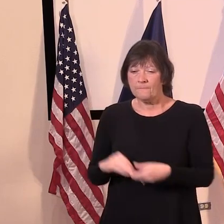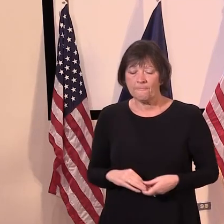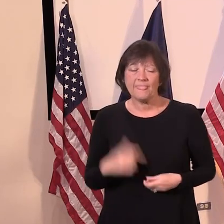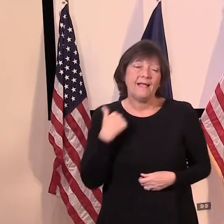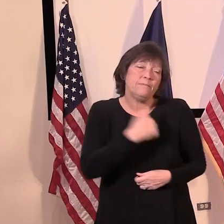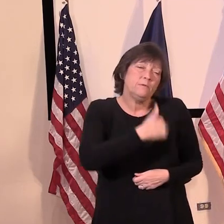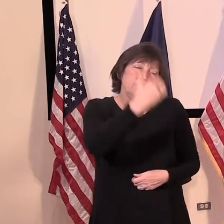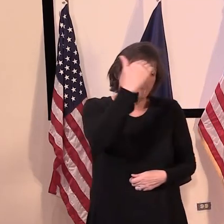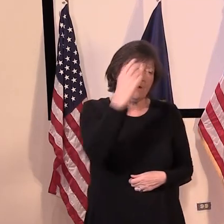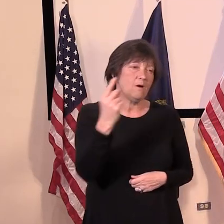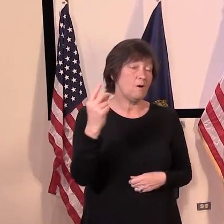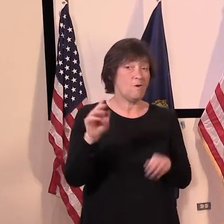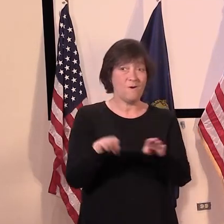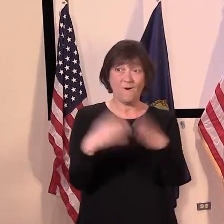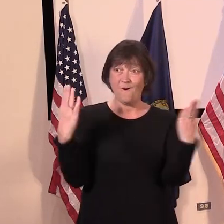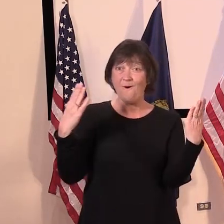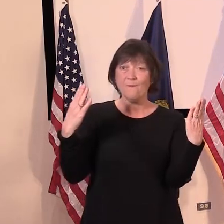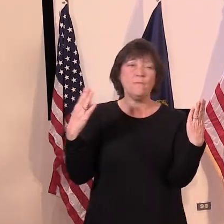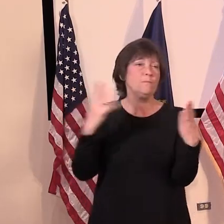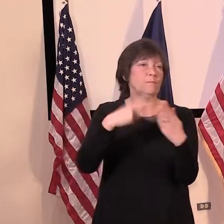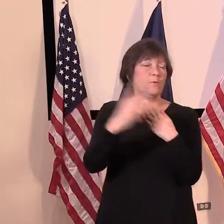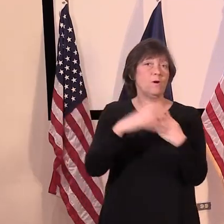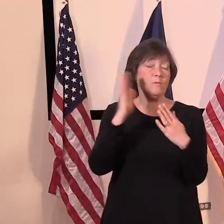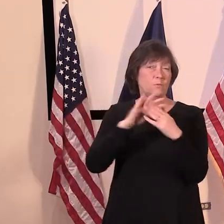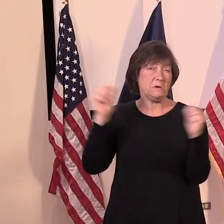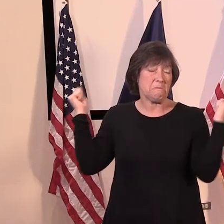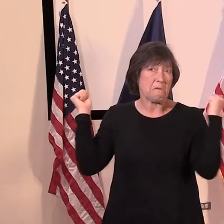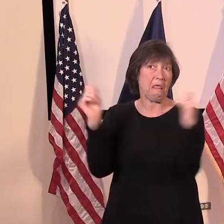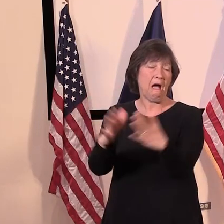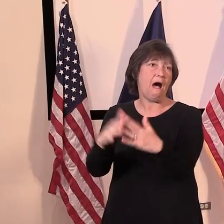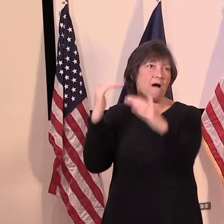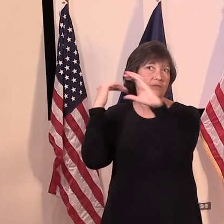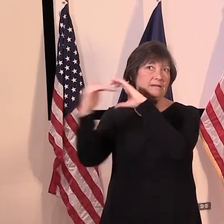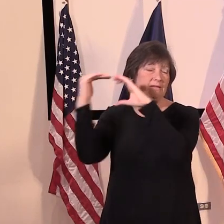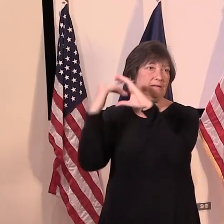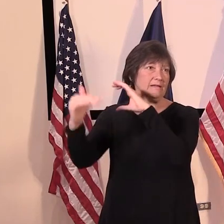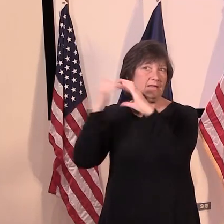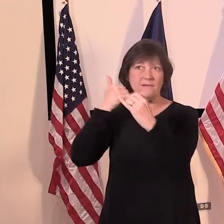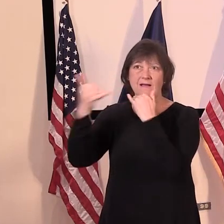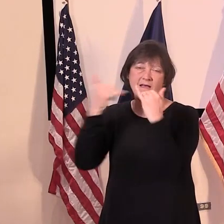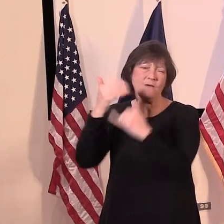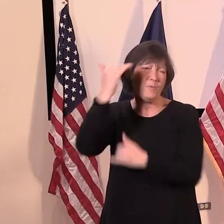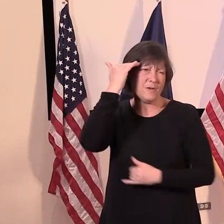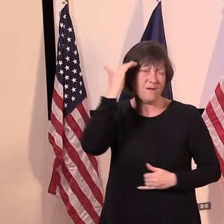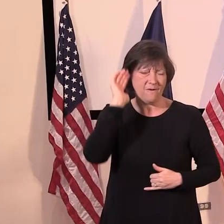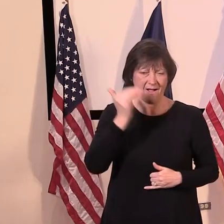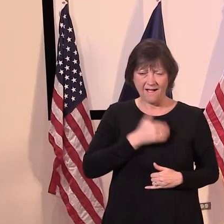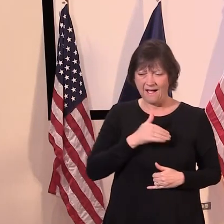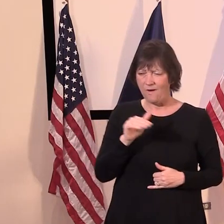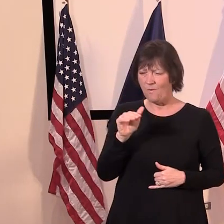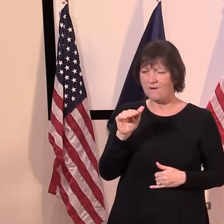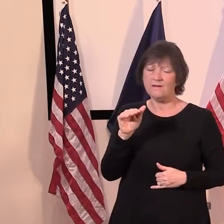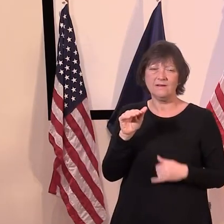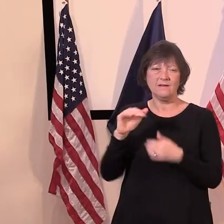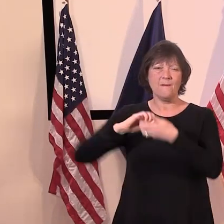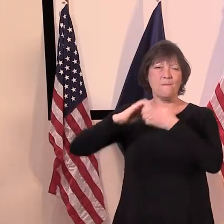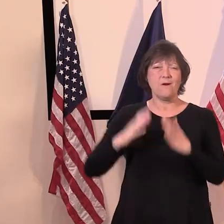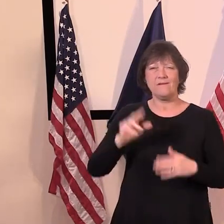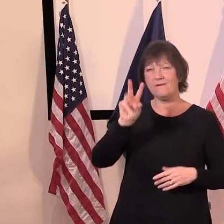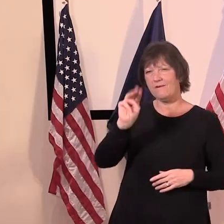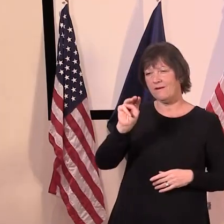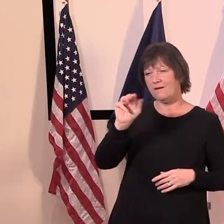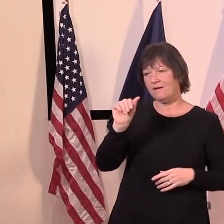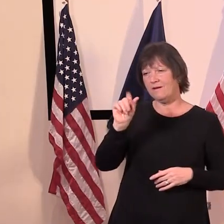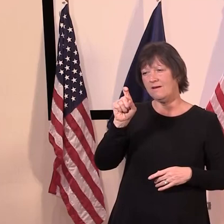be an influx as soon as this program went live. Um, we have our Maximus vendor, which currently has, uh,